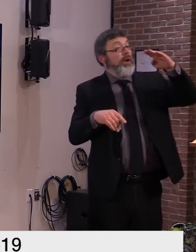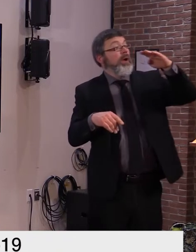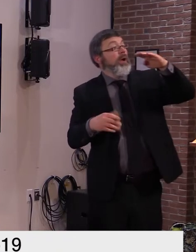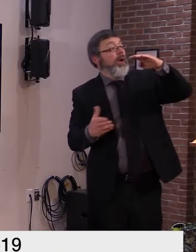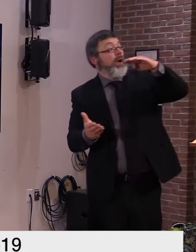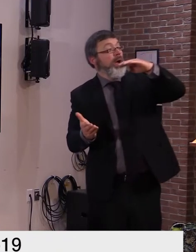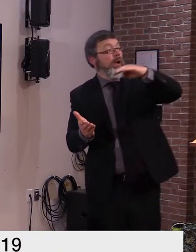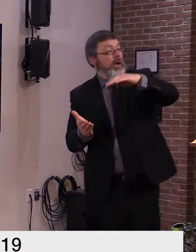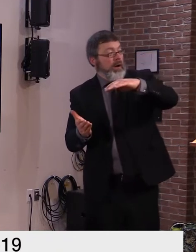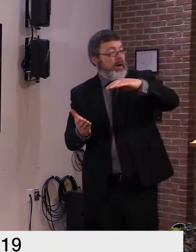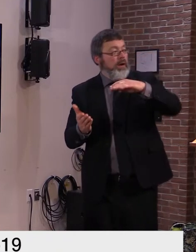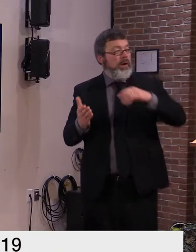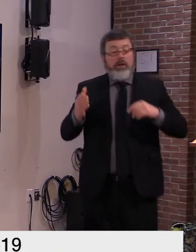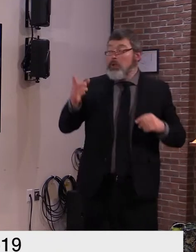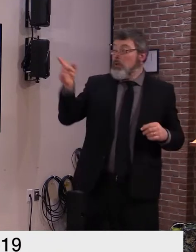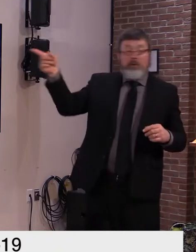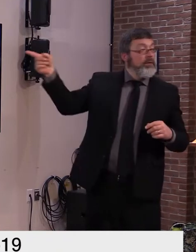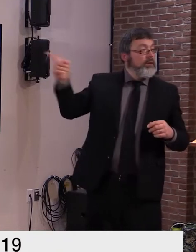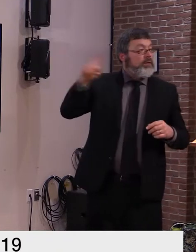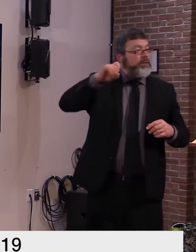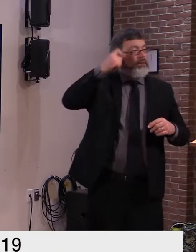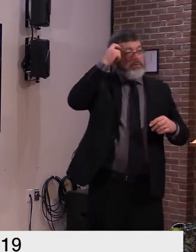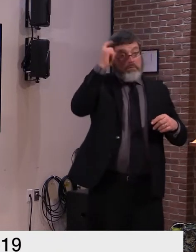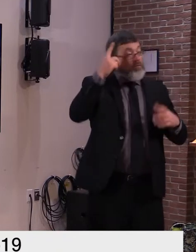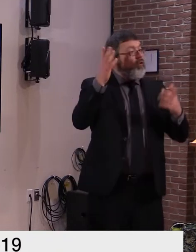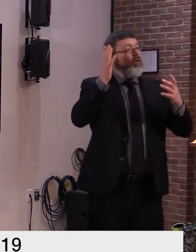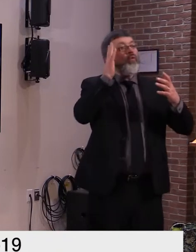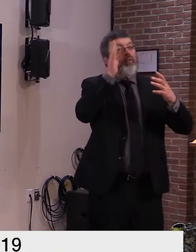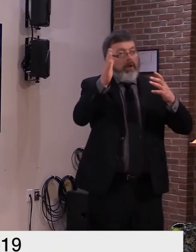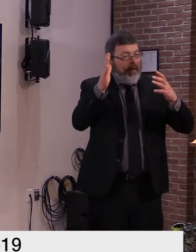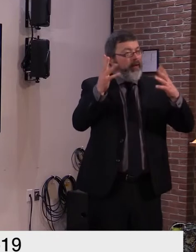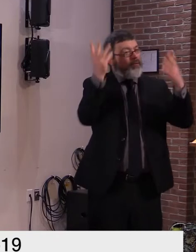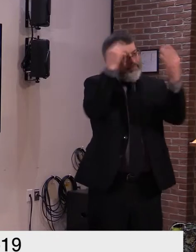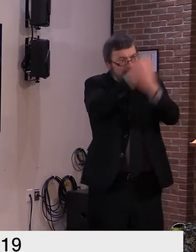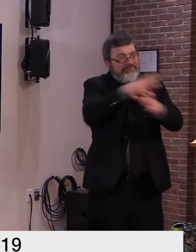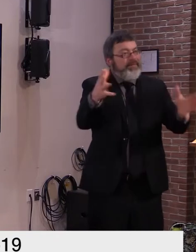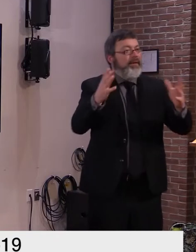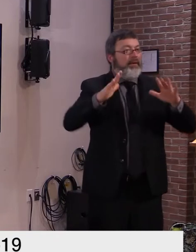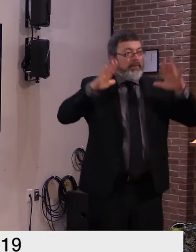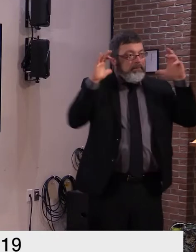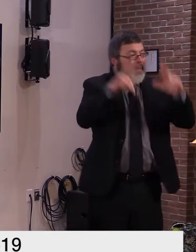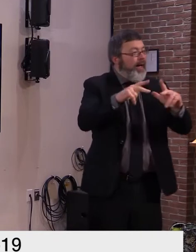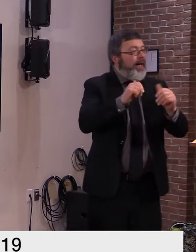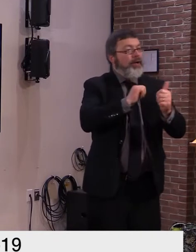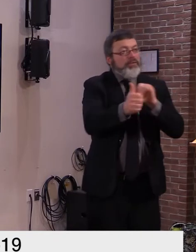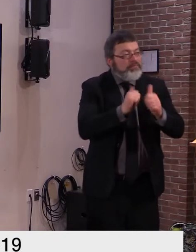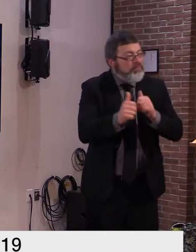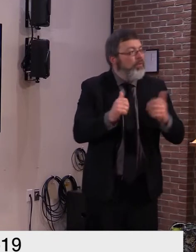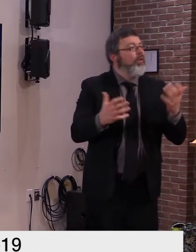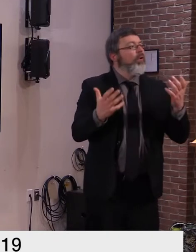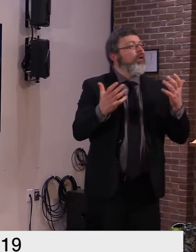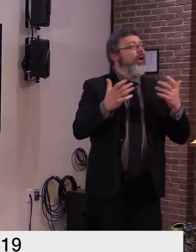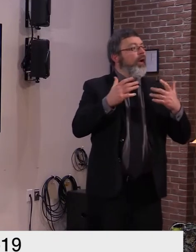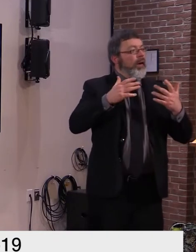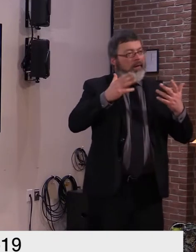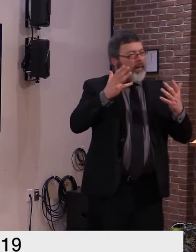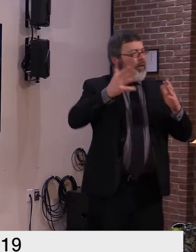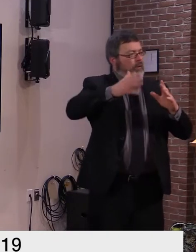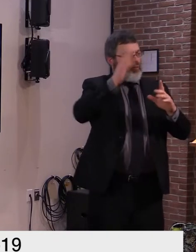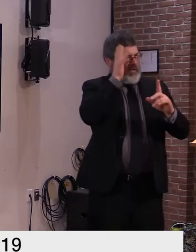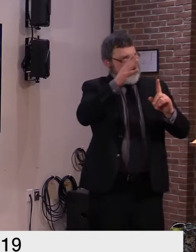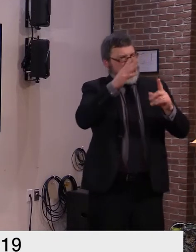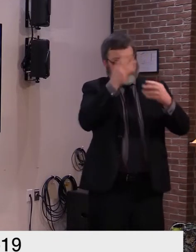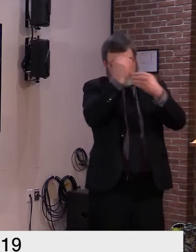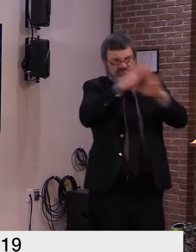be notified directly if they are signed up vermont alert is an opt-in service you have to